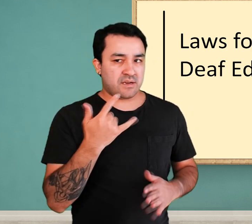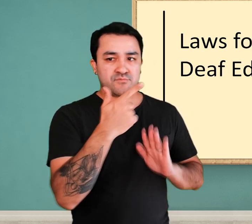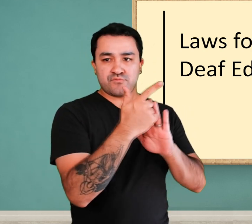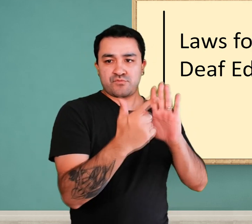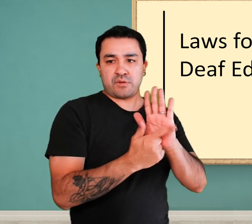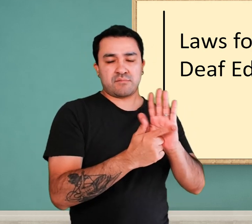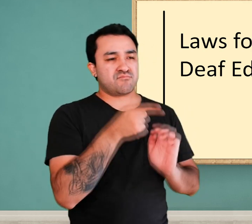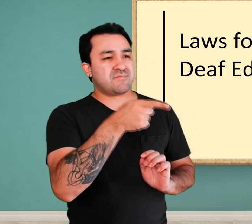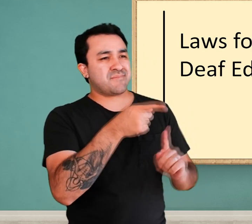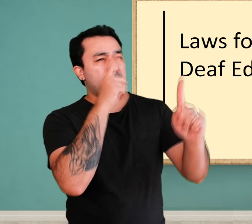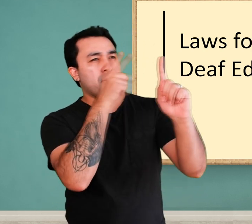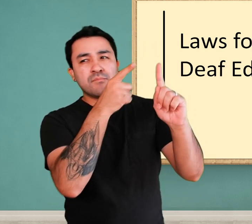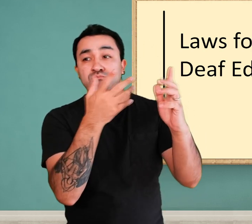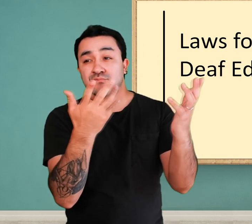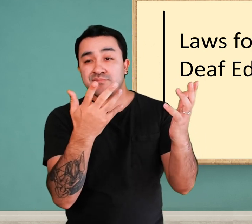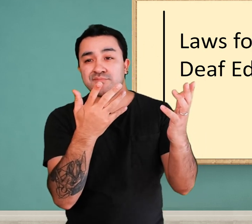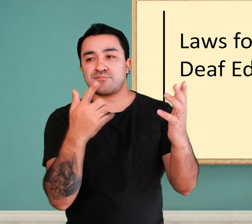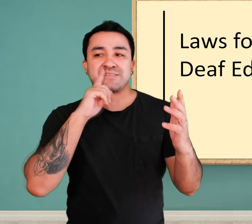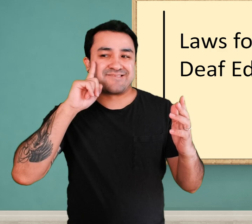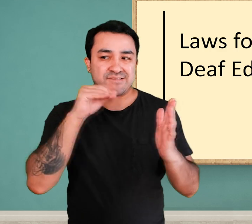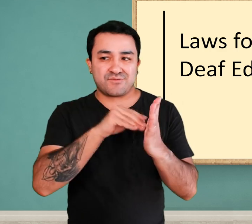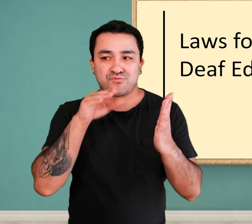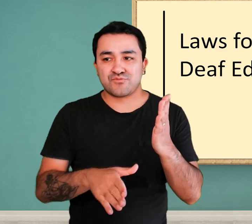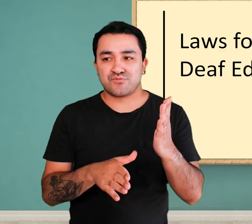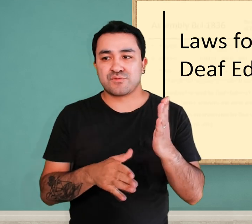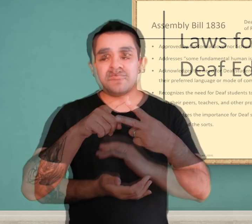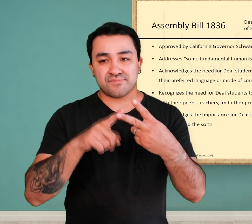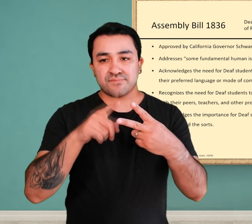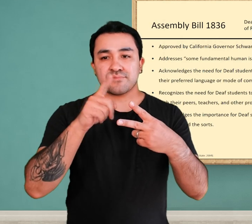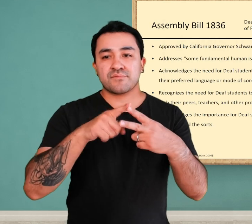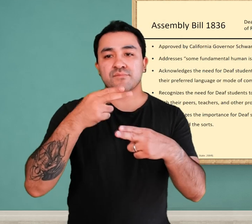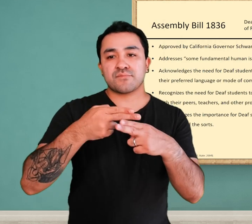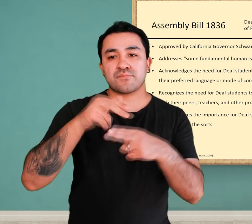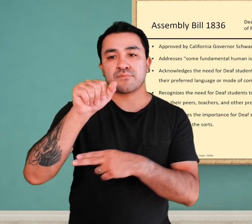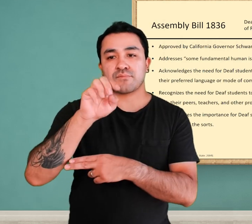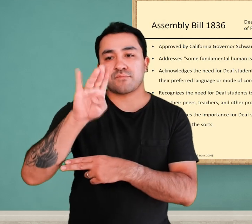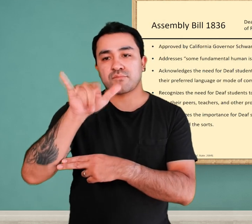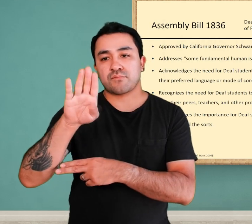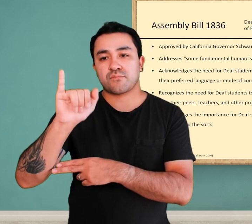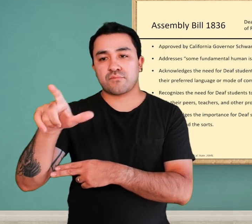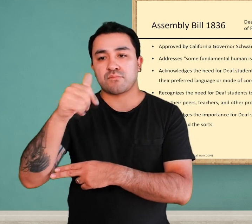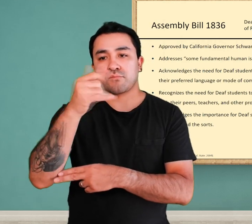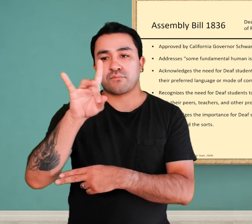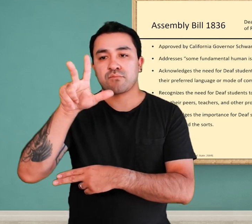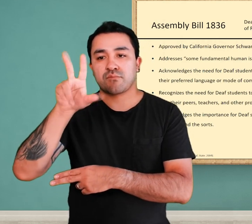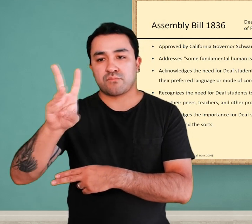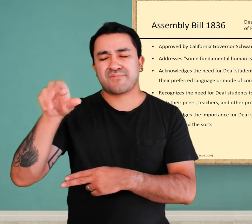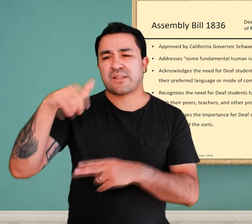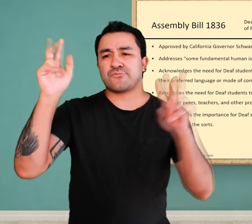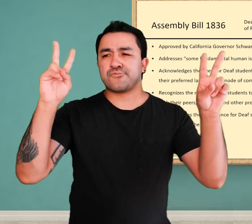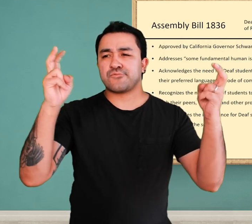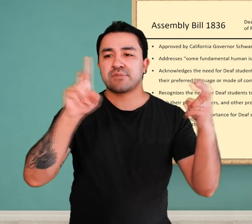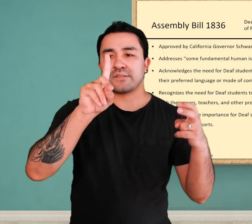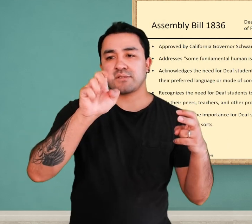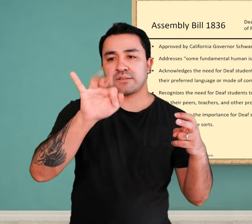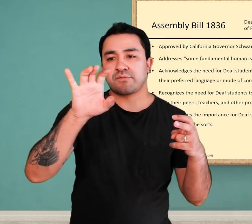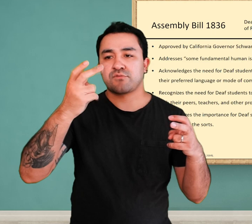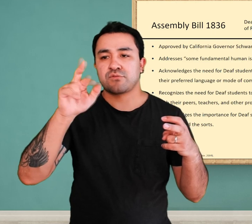that focus on deaf students. The first is Assembly Bill 1836, also known